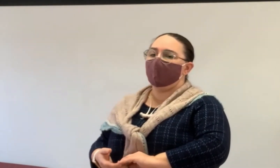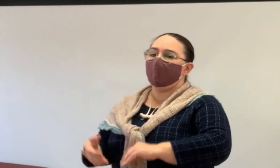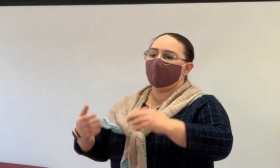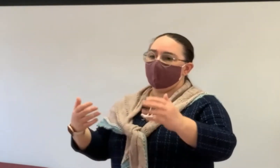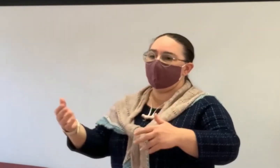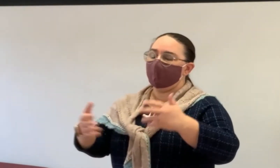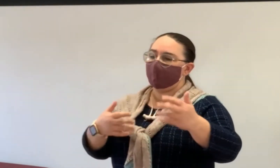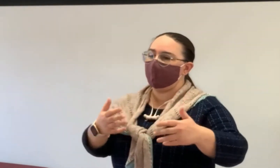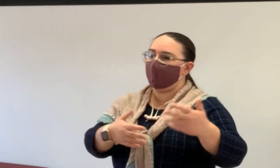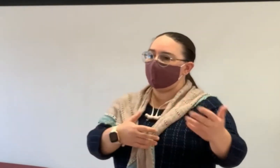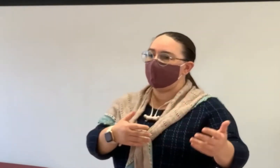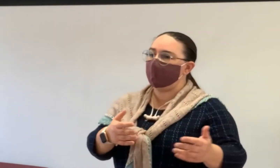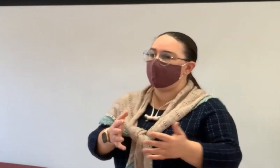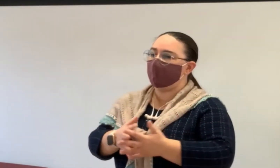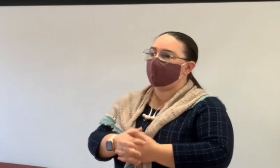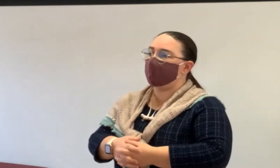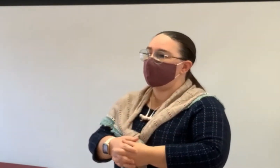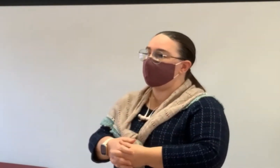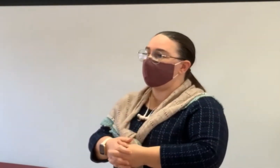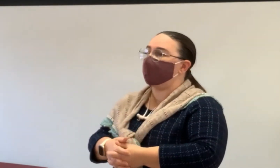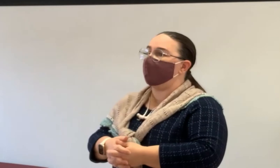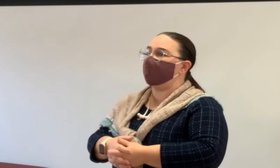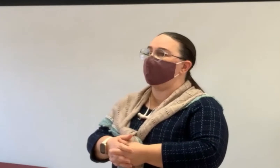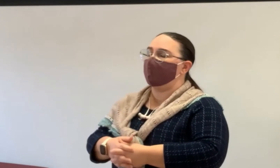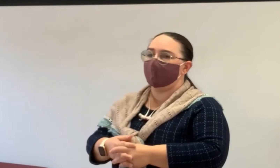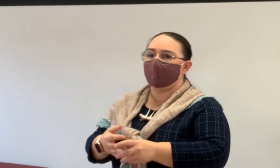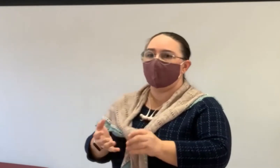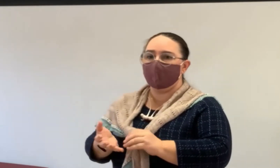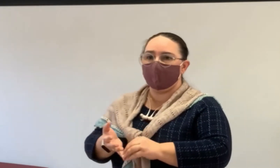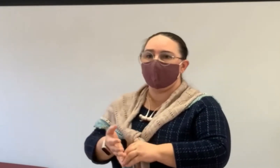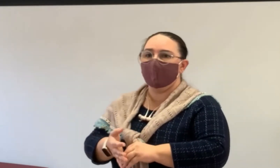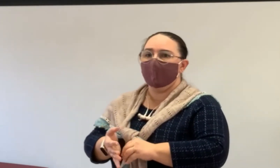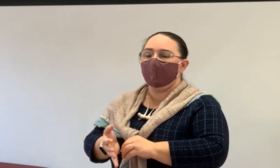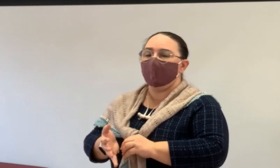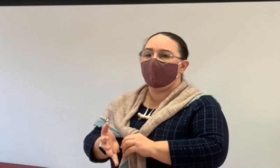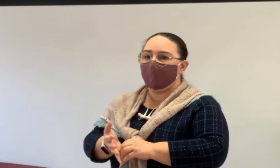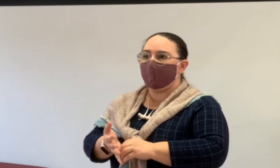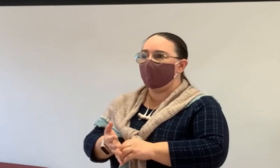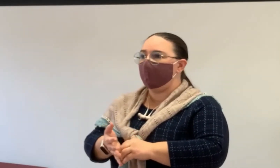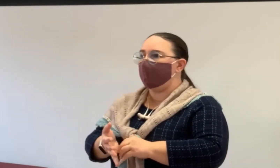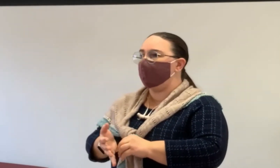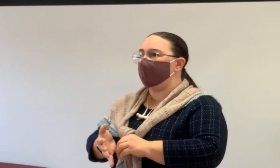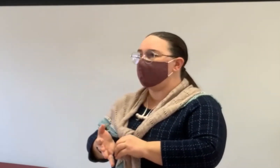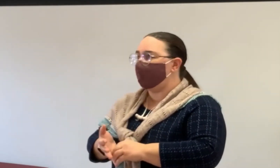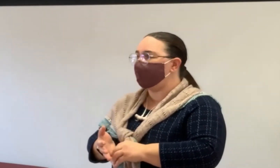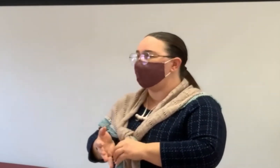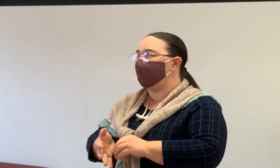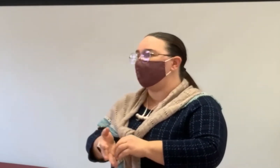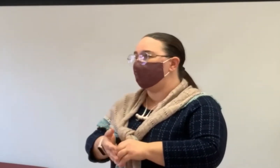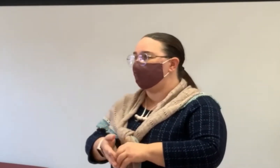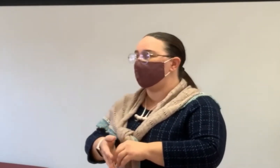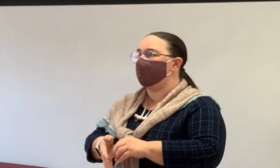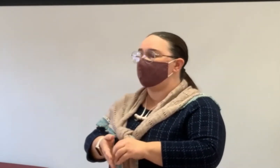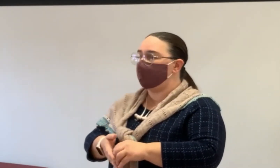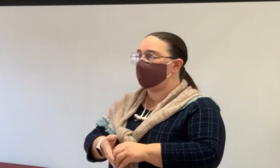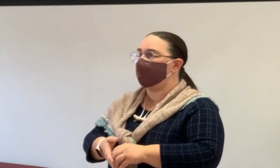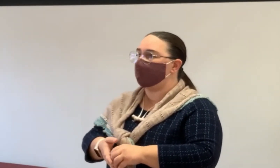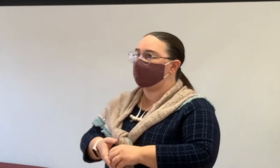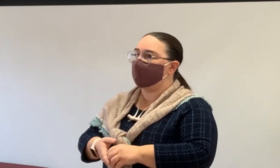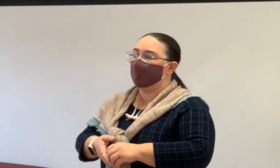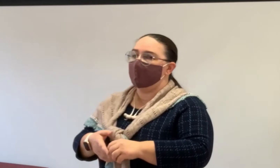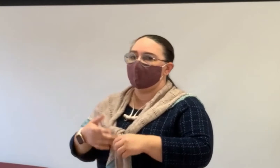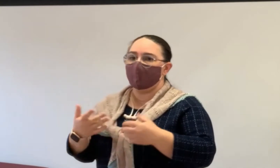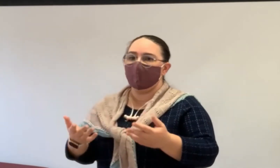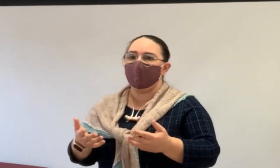And then, and, you know, from that transitioning also into thinking about the finances, keeping it, you know, paying the taxes, paying the mortgage, paying the